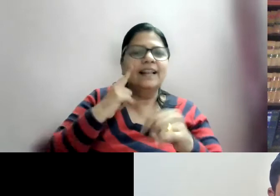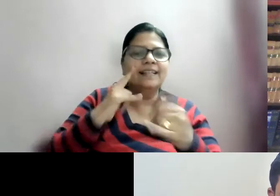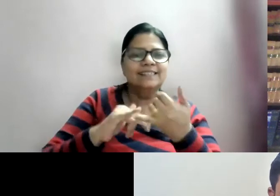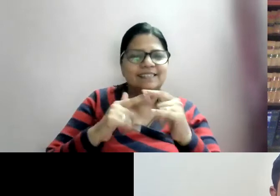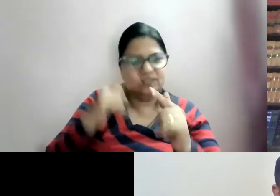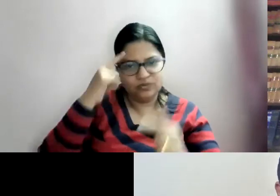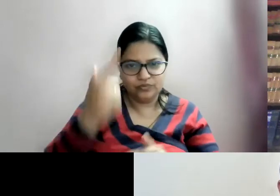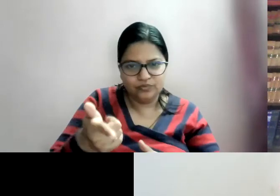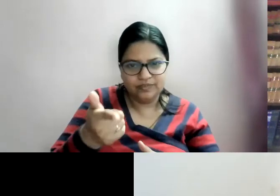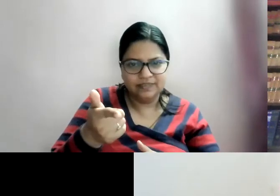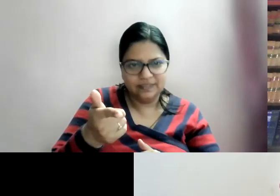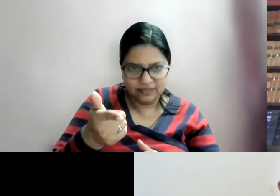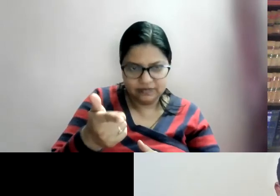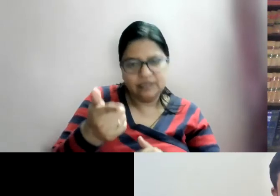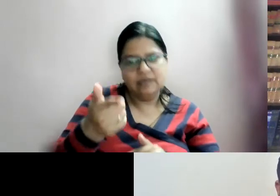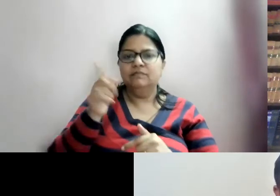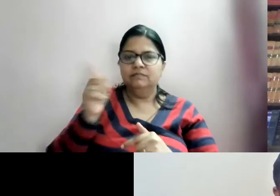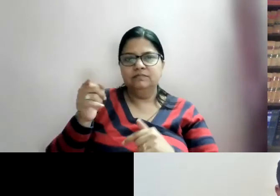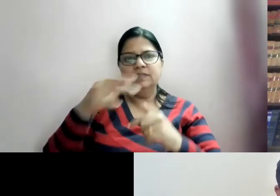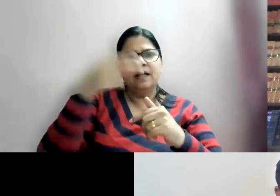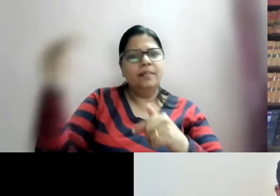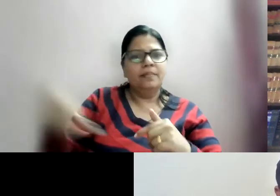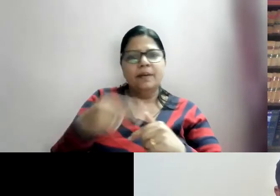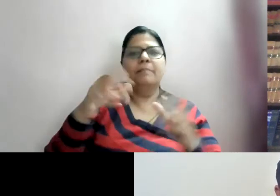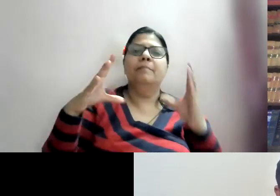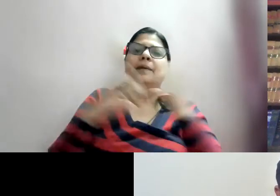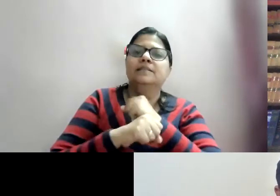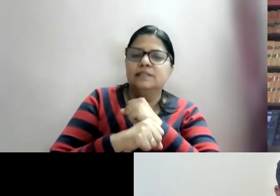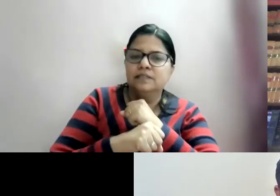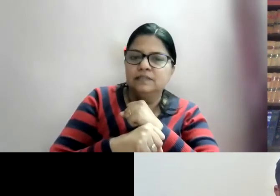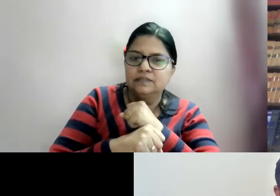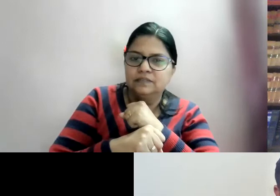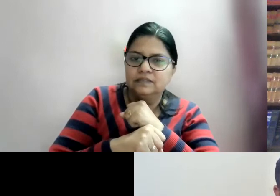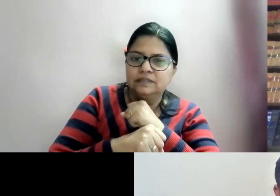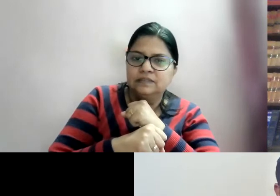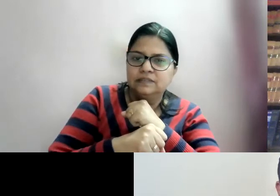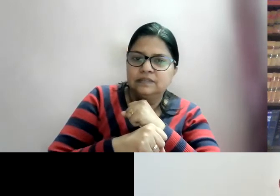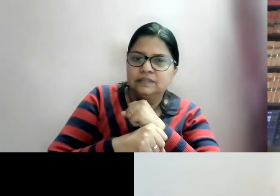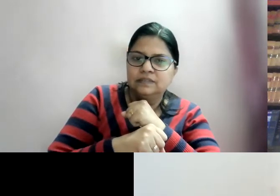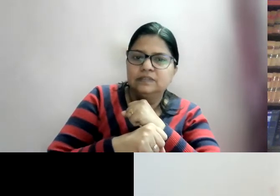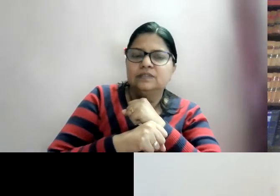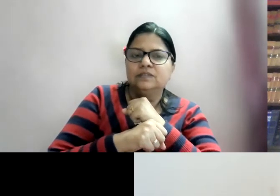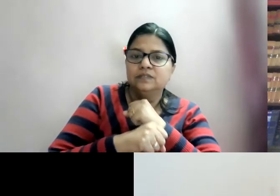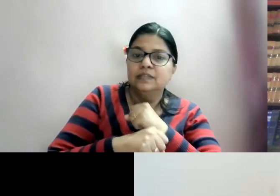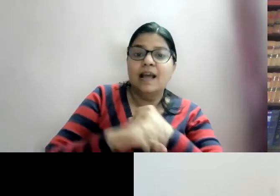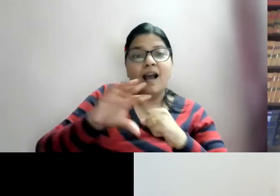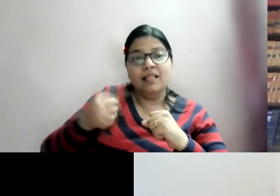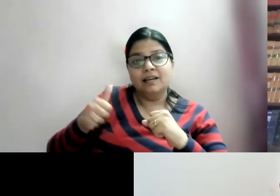Then there is a cutoff of a person with disability, so he missed that.